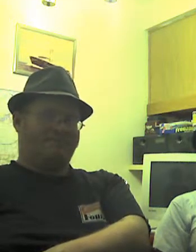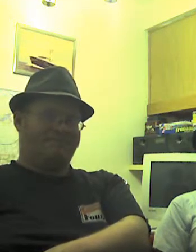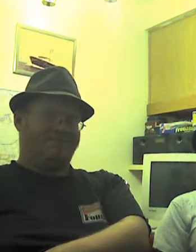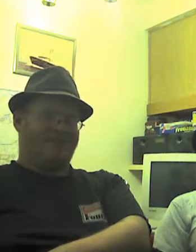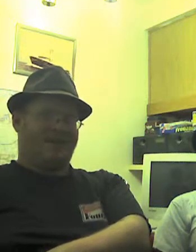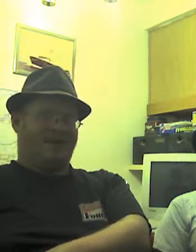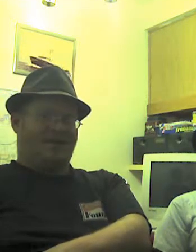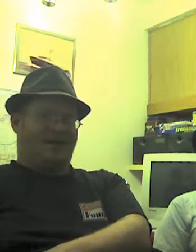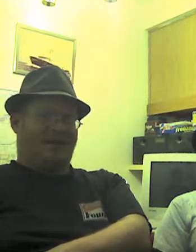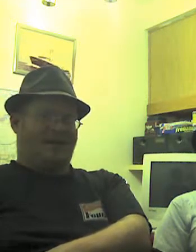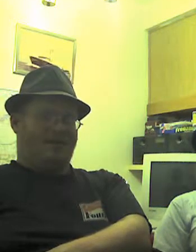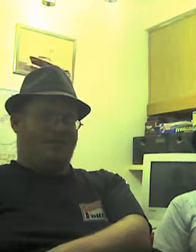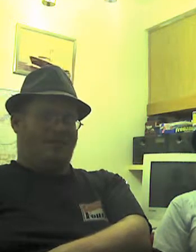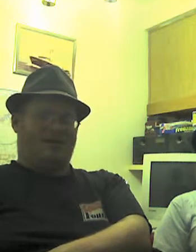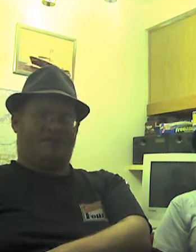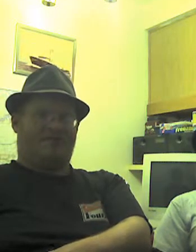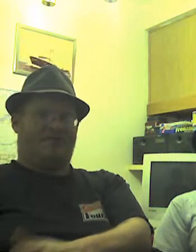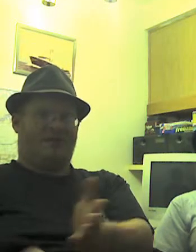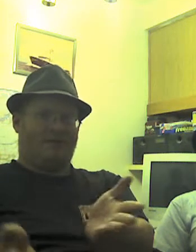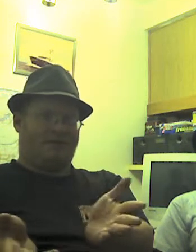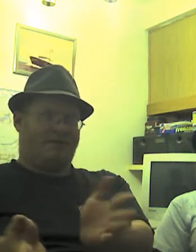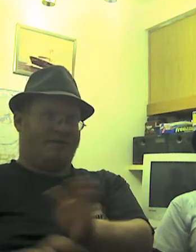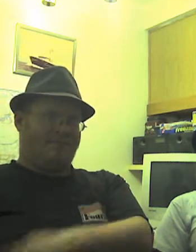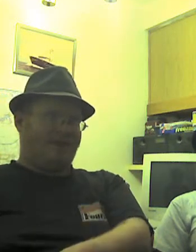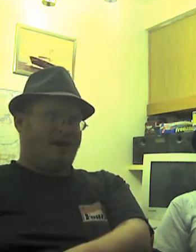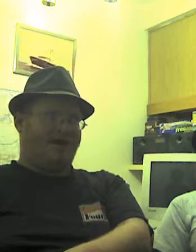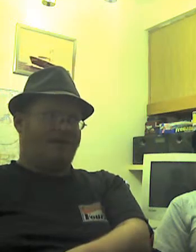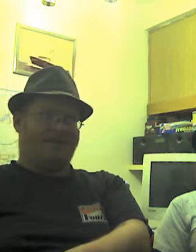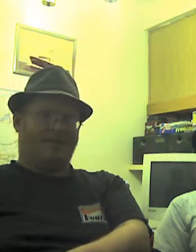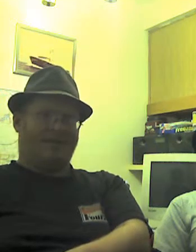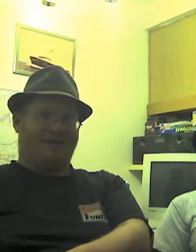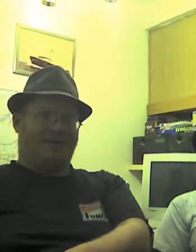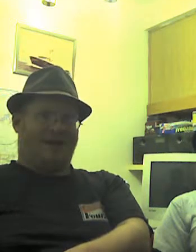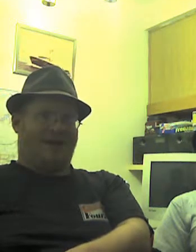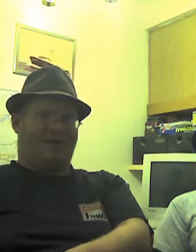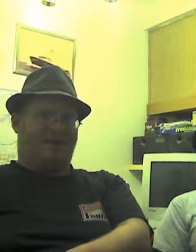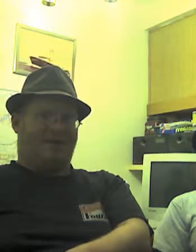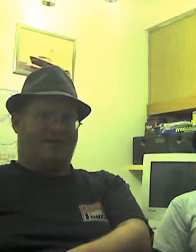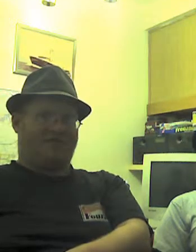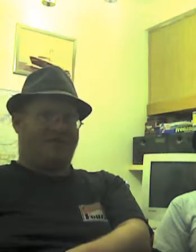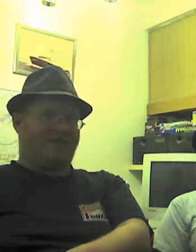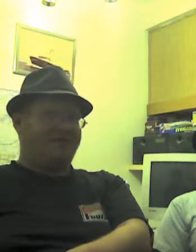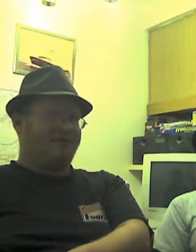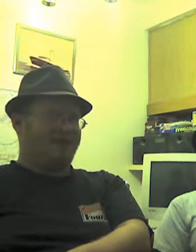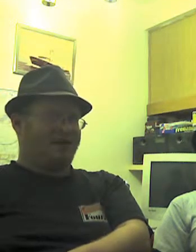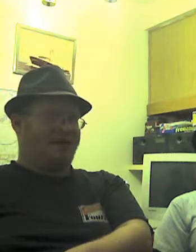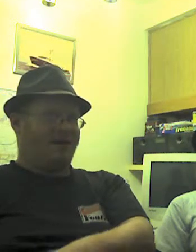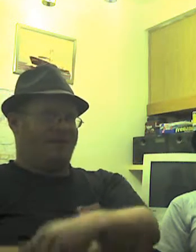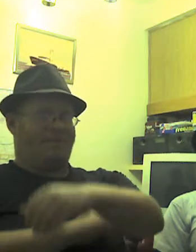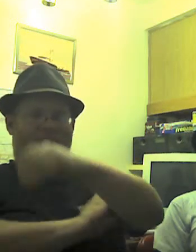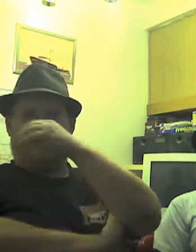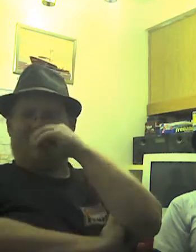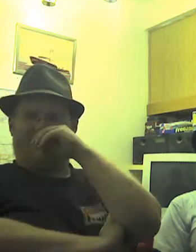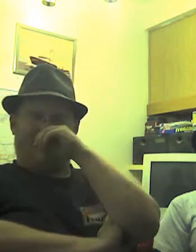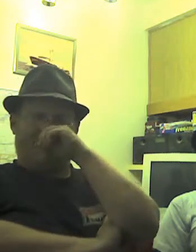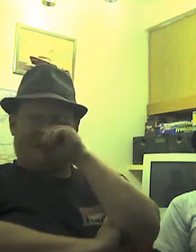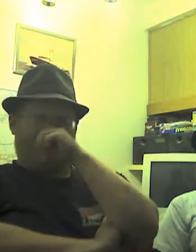So, uh, which one's the truth? Well, I don't know for certain. Um, but it is an interesting